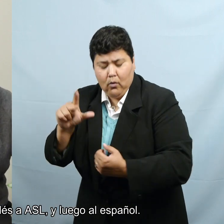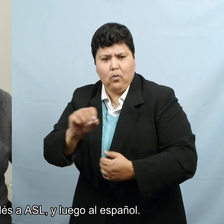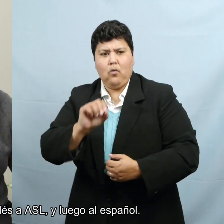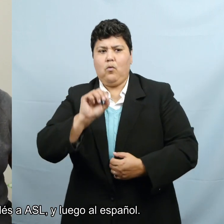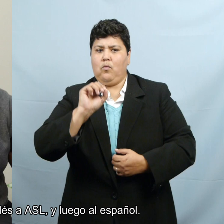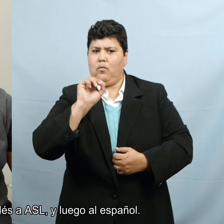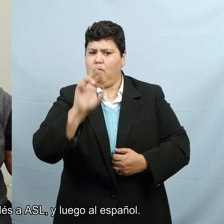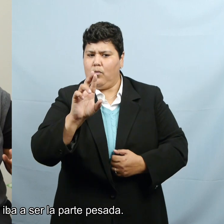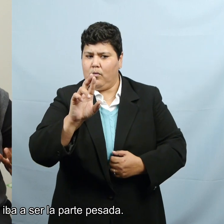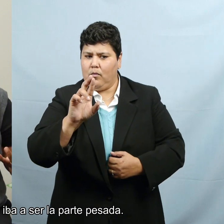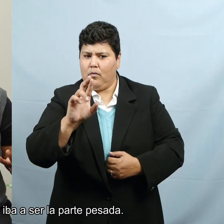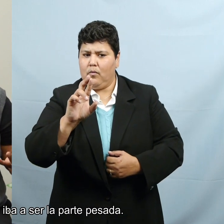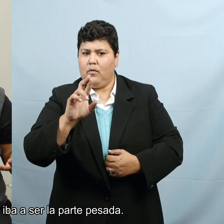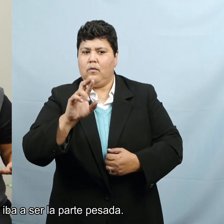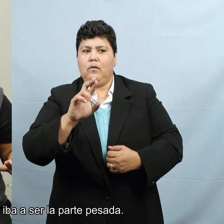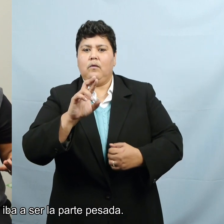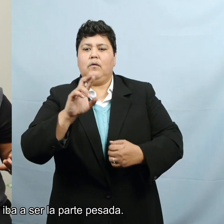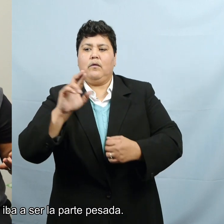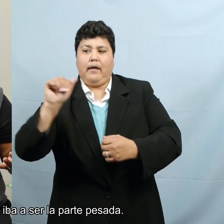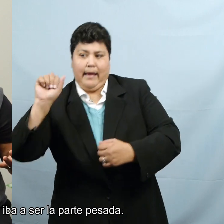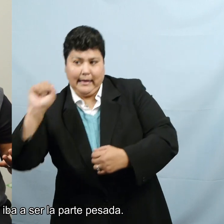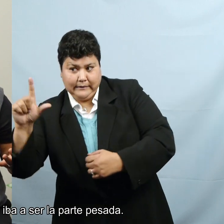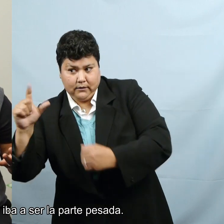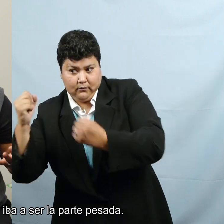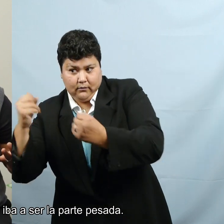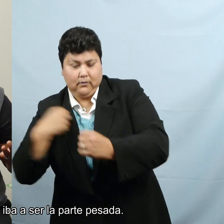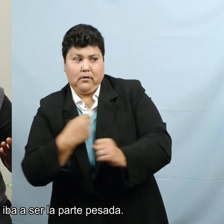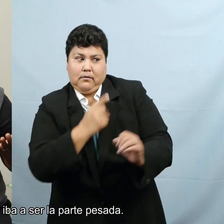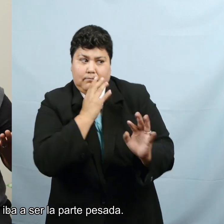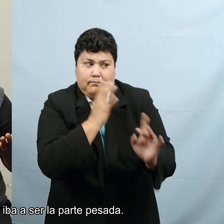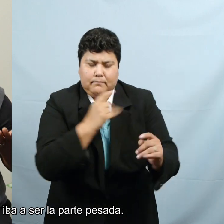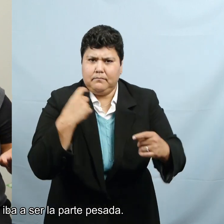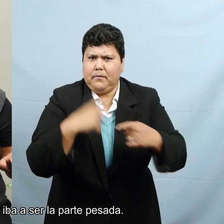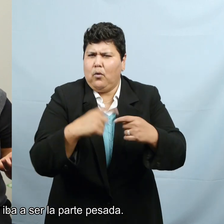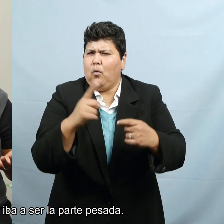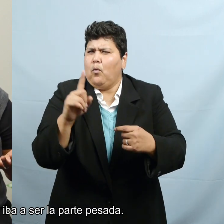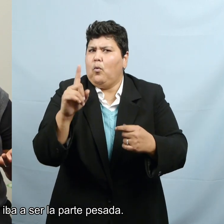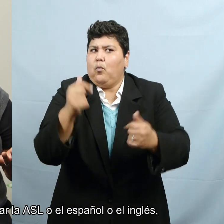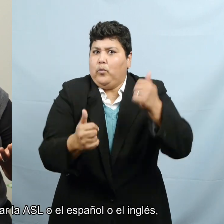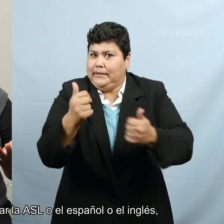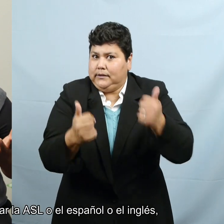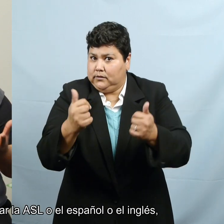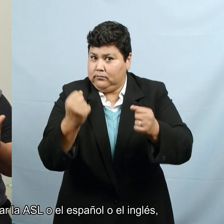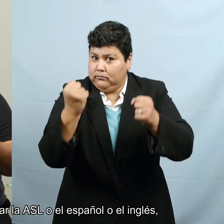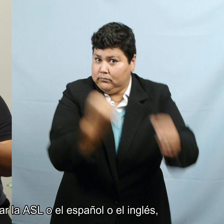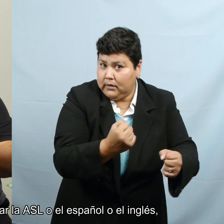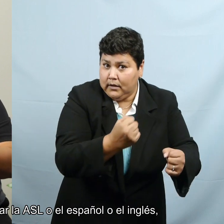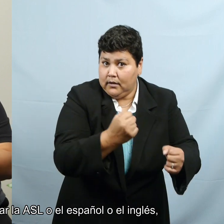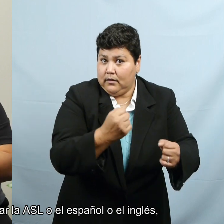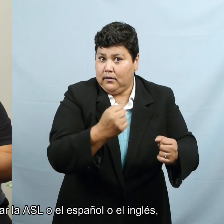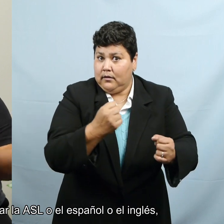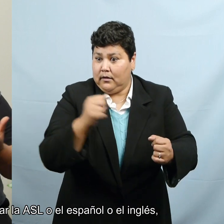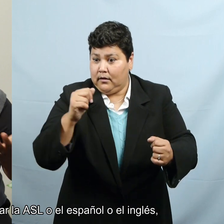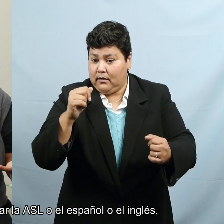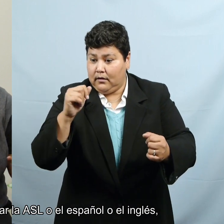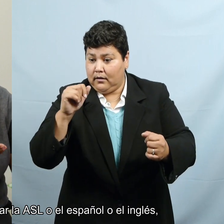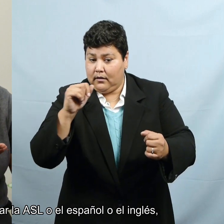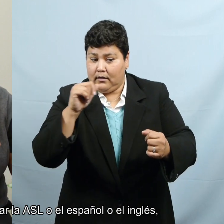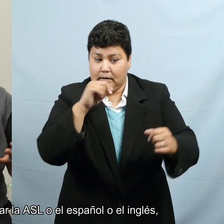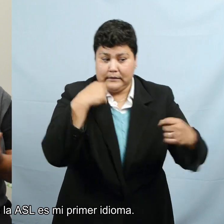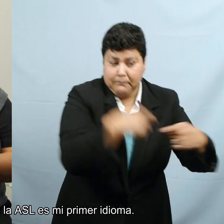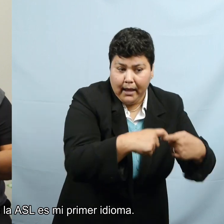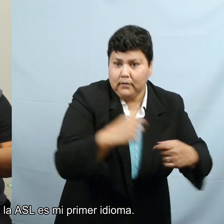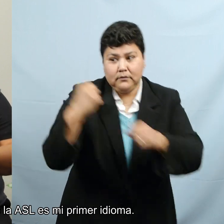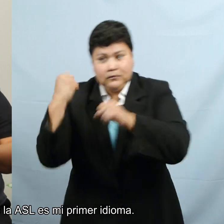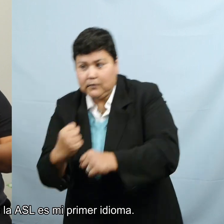ASL than Spanish? What was going to be, uh, heavy on? What was it going to be mostly ASL or Spanish